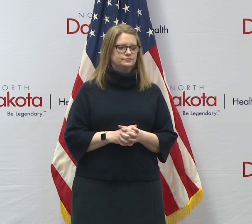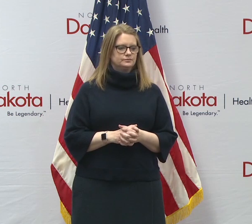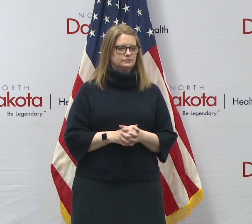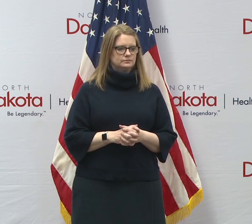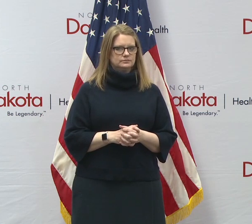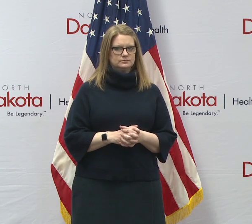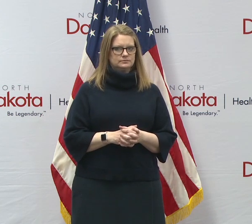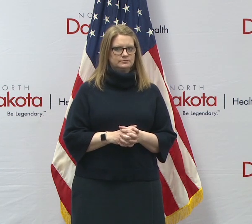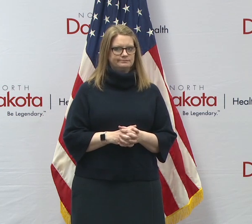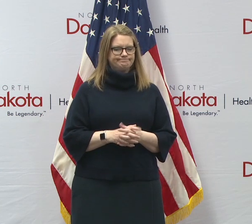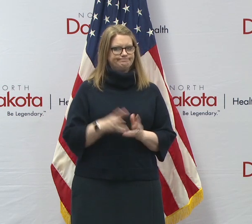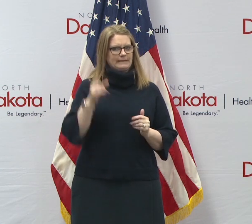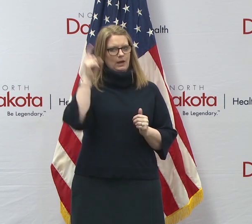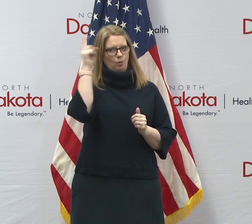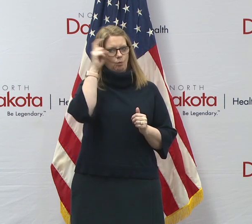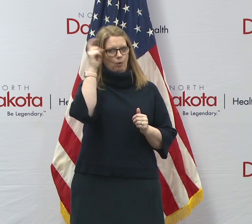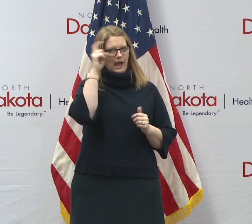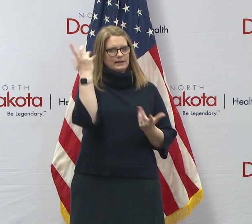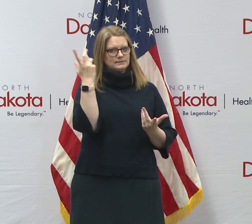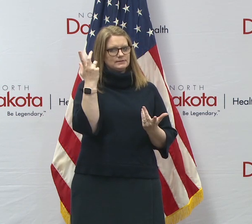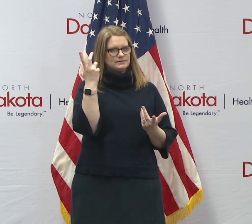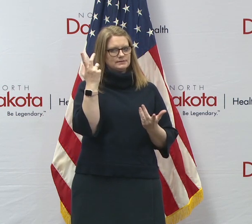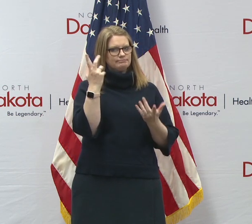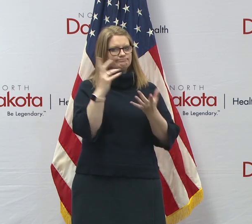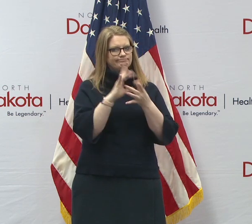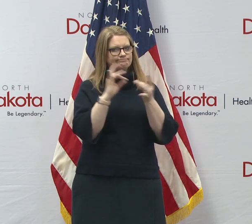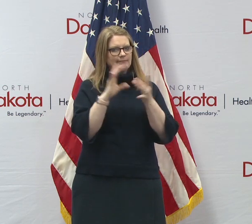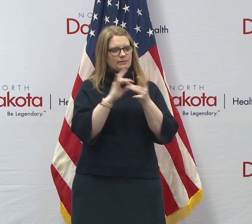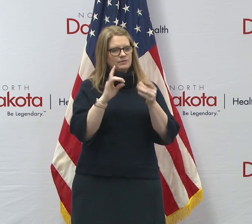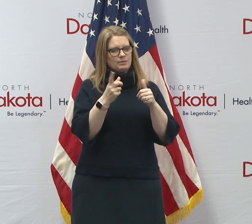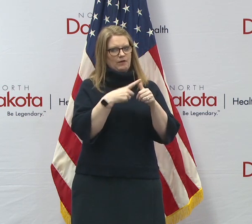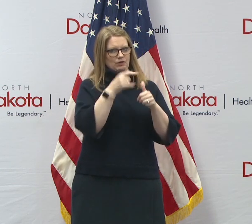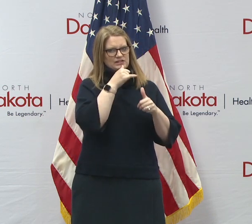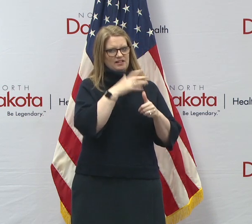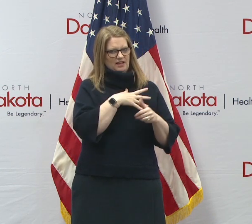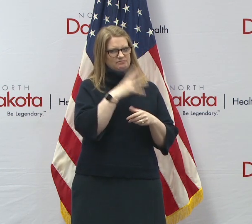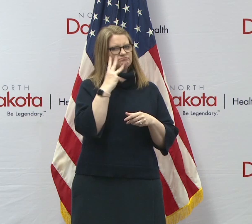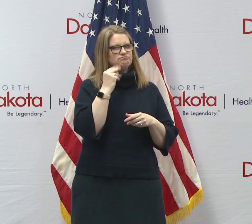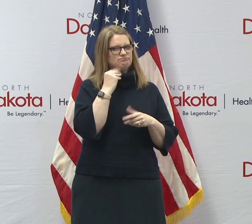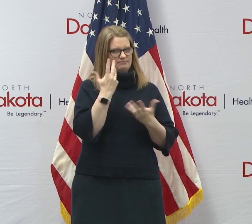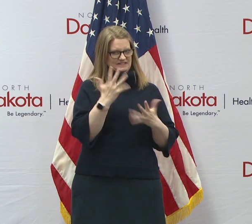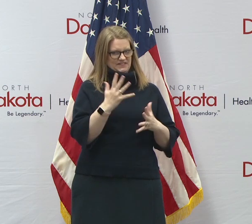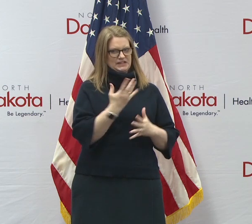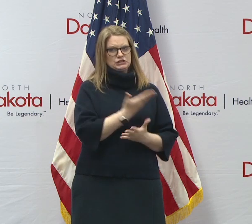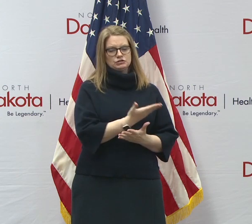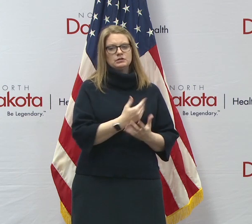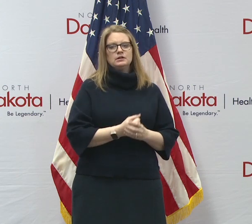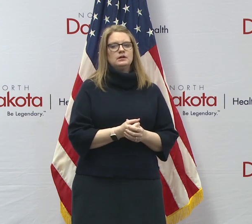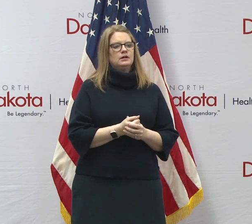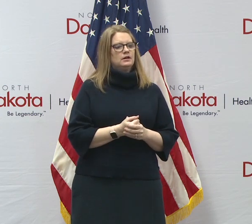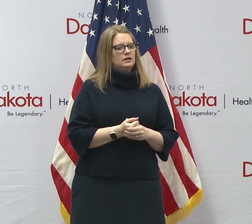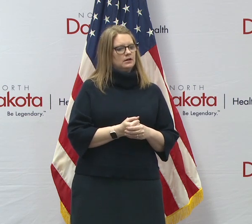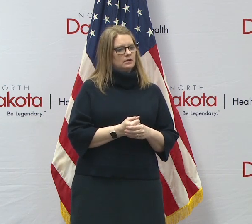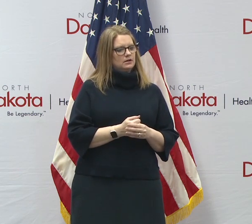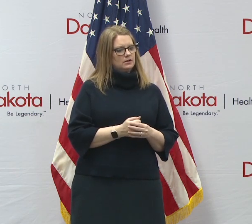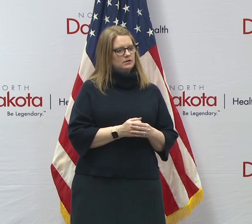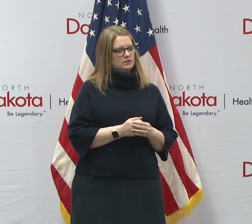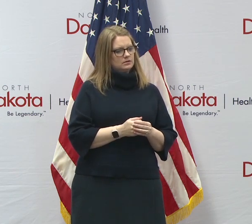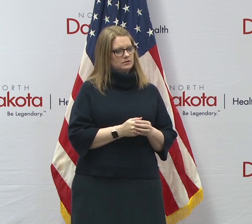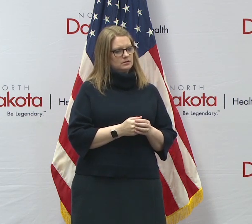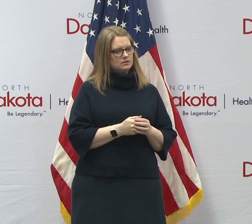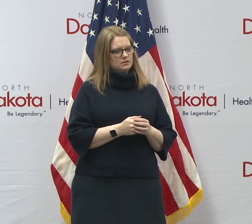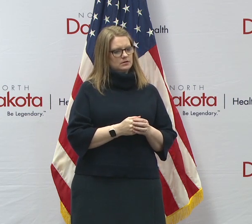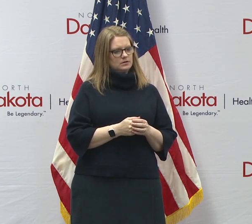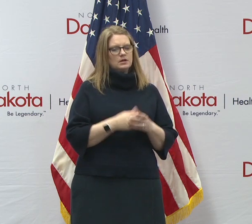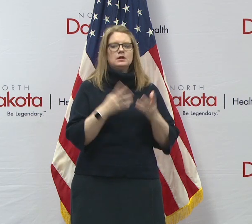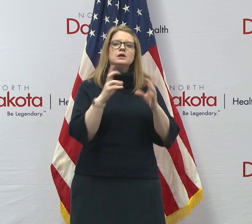Wise words from, uh, the first lady who's been there. just want to add a couple more things from the, from the Department